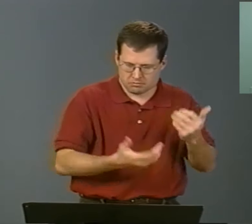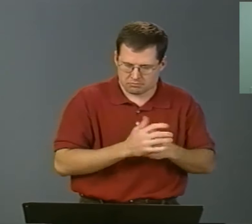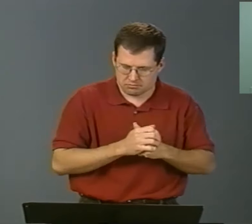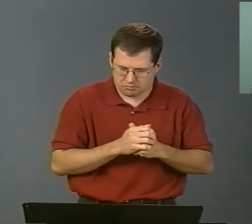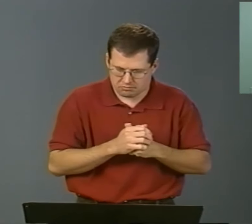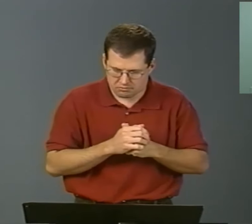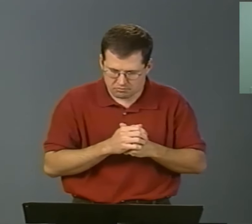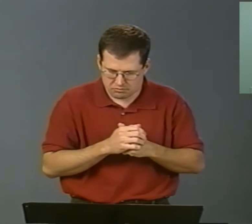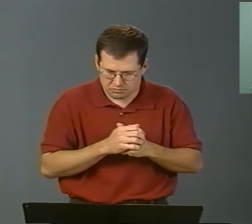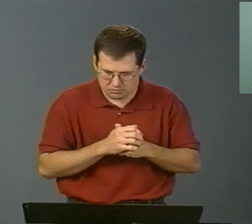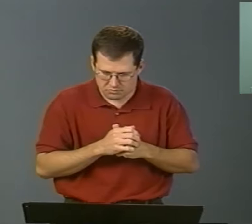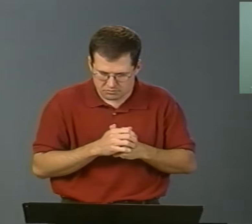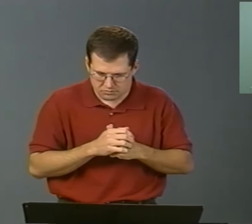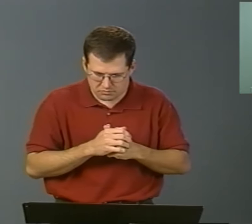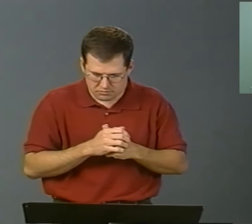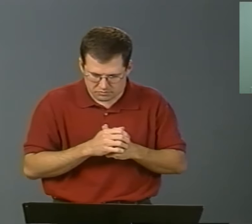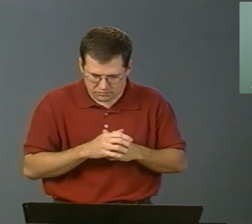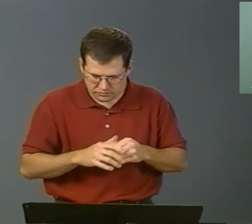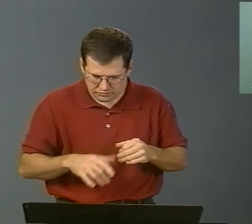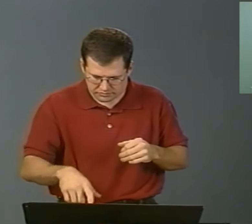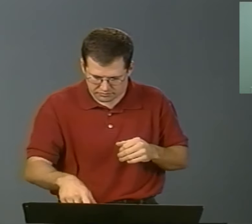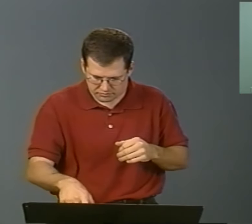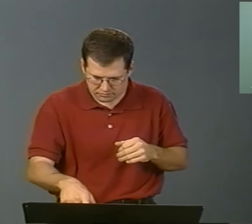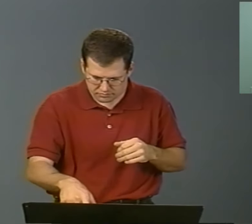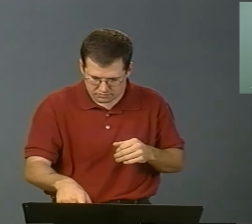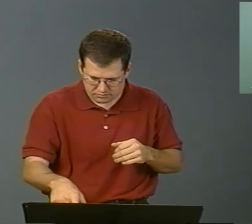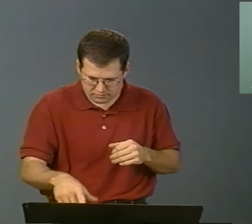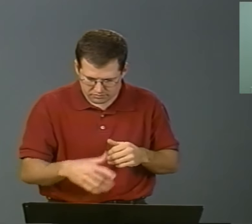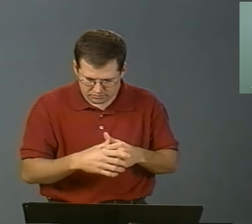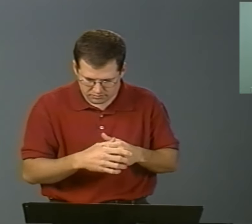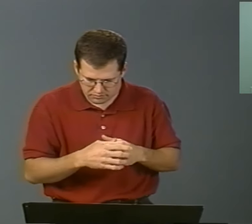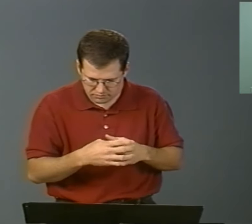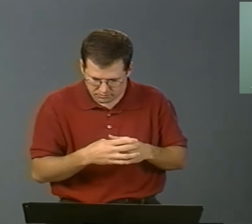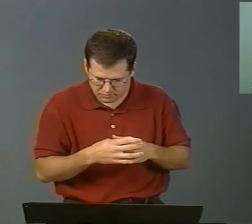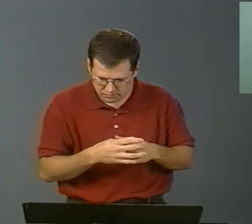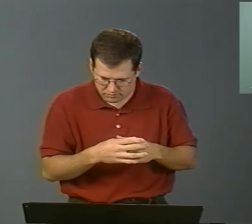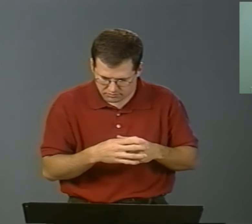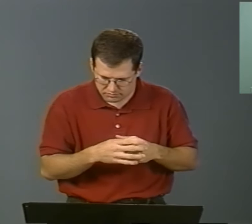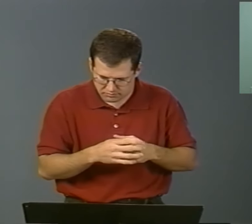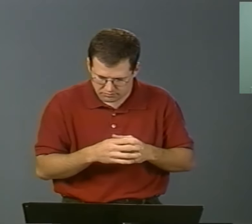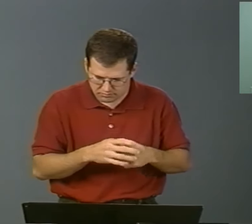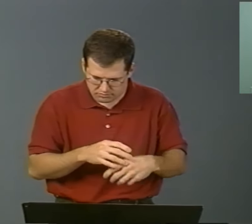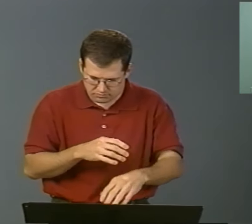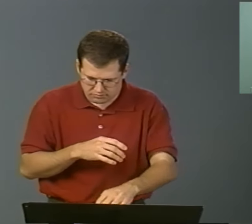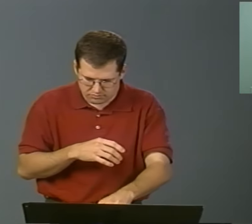And check out and see if they have extra added fees at the end for their services.